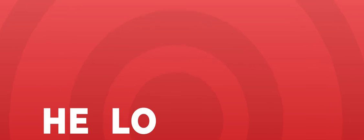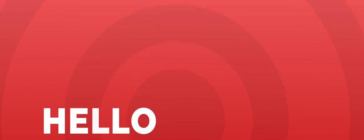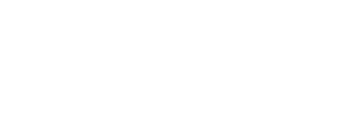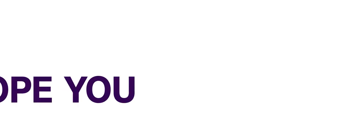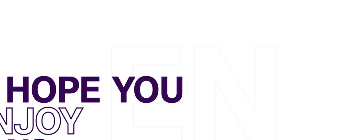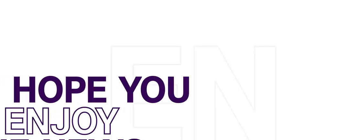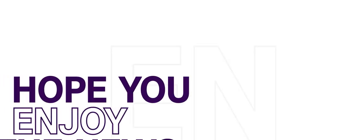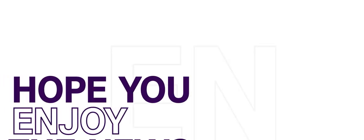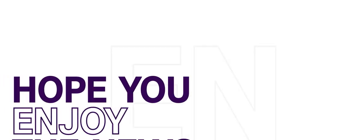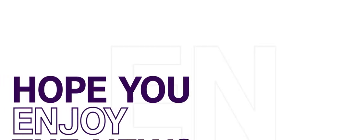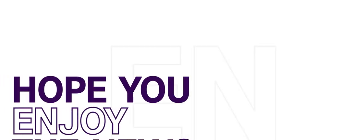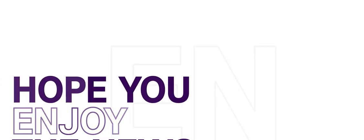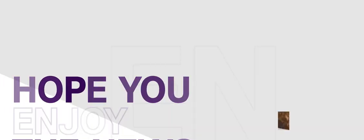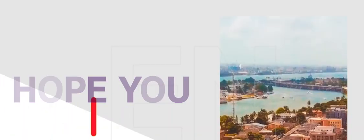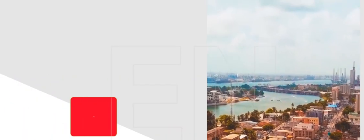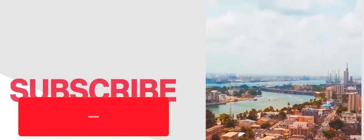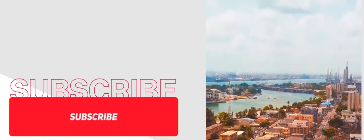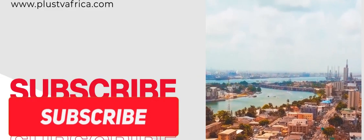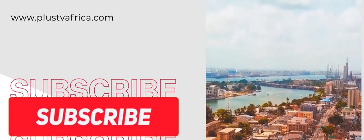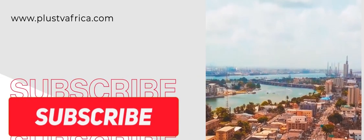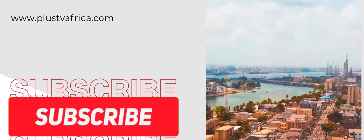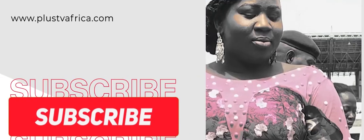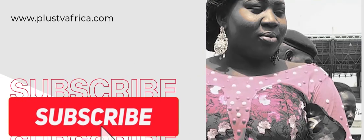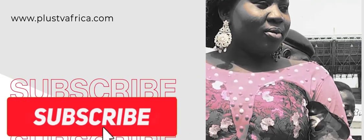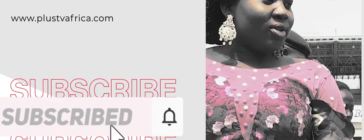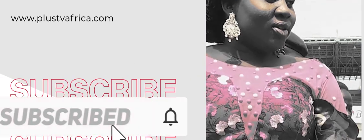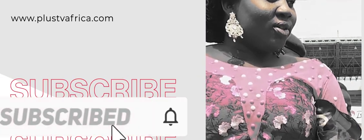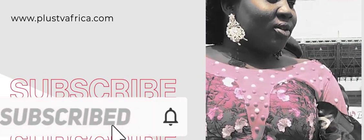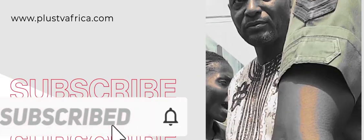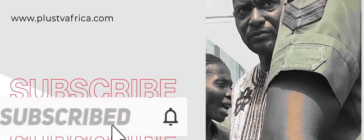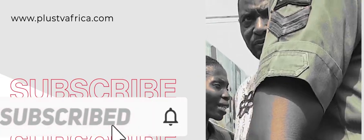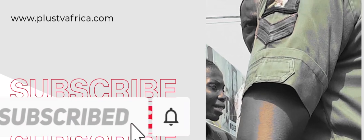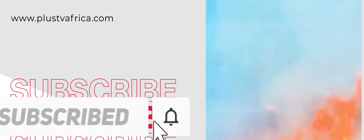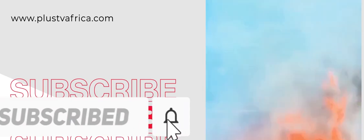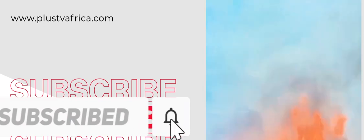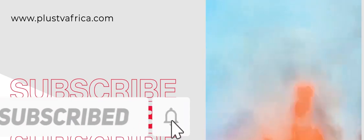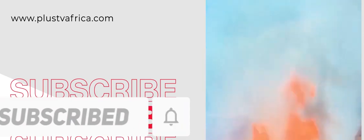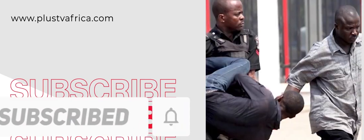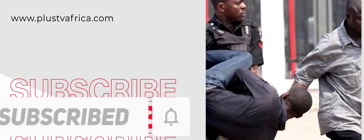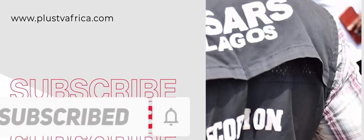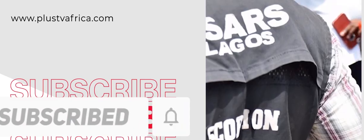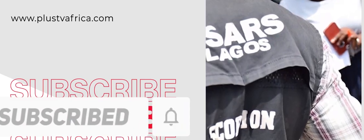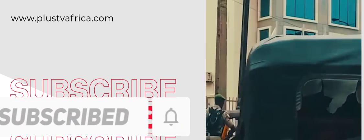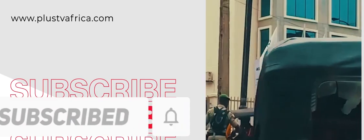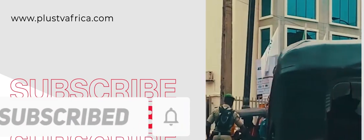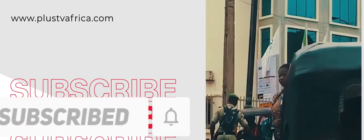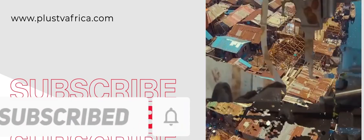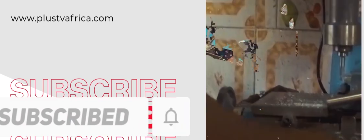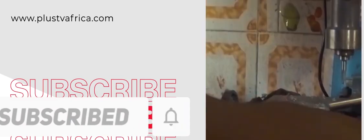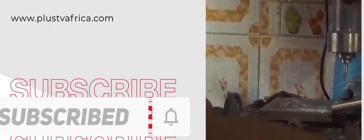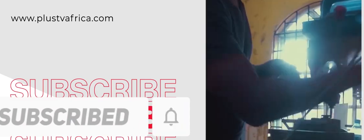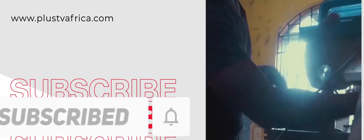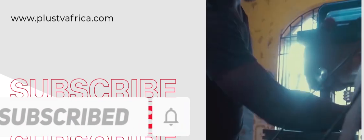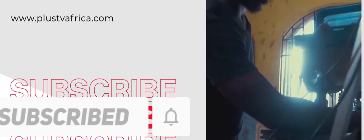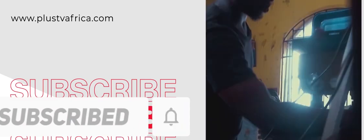Hello. Hope you enjoyed the news. Please do subscribe to our YouTube channel and don't forget to hit the notification button so you